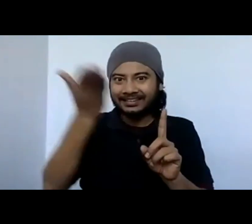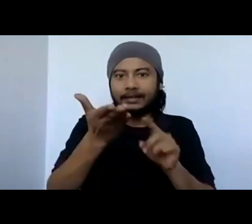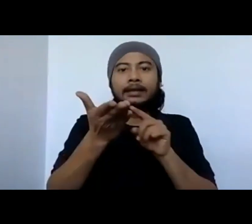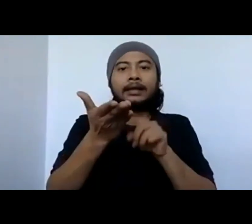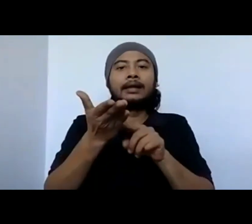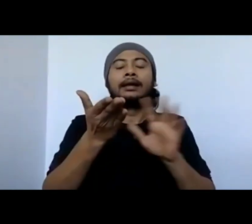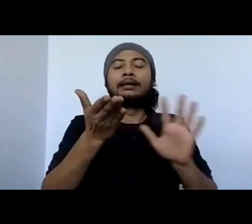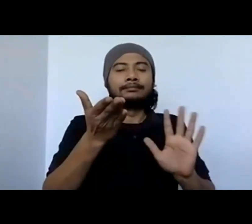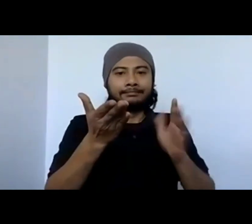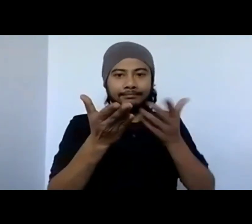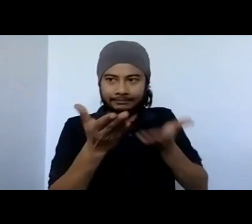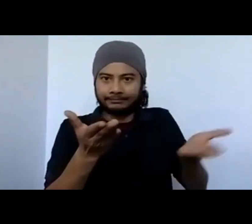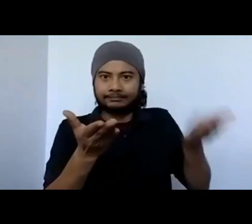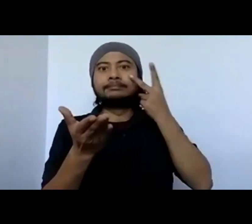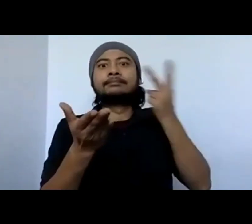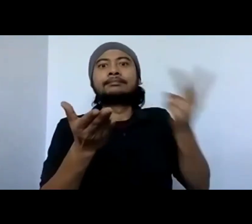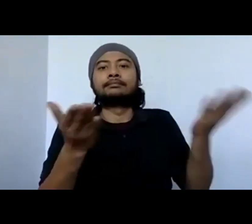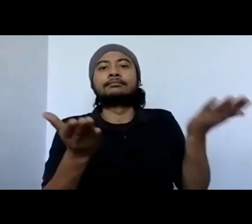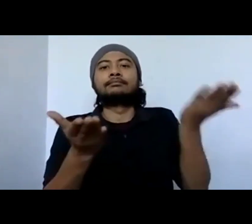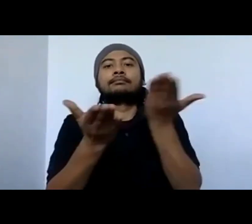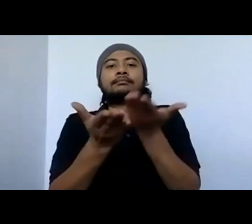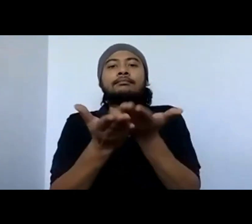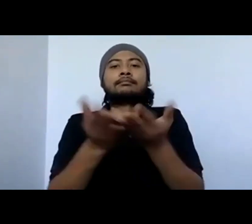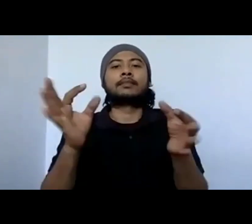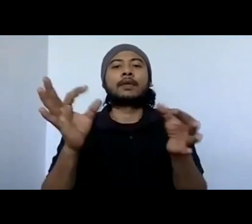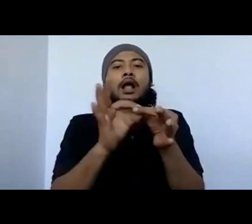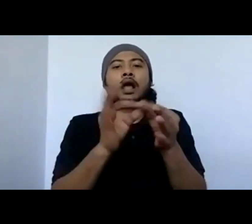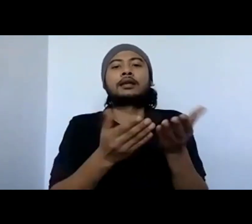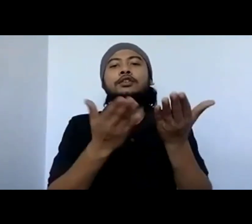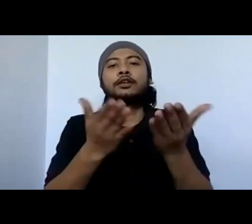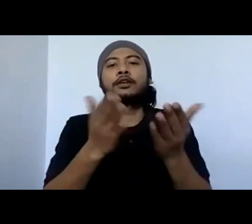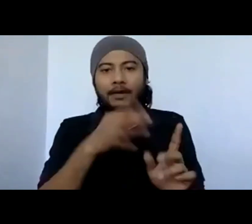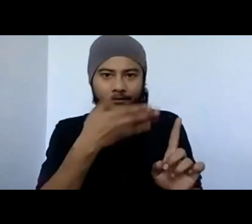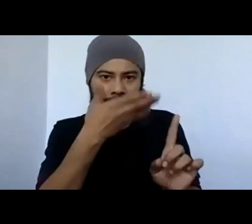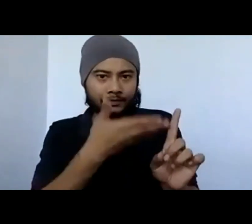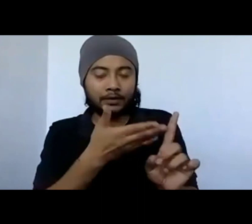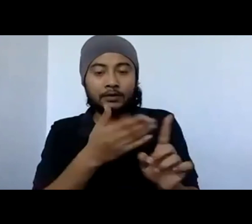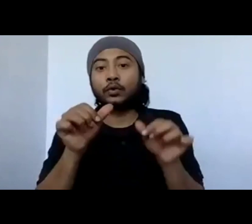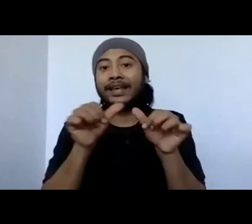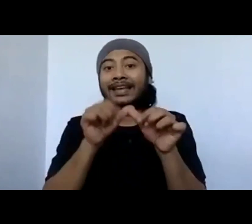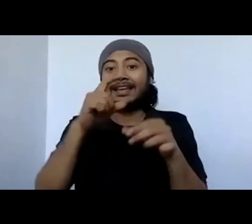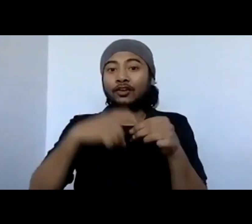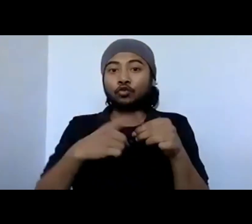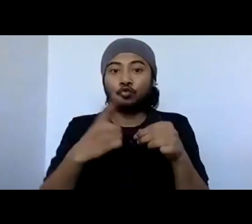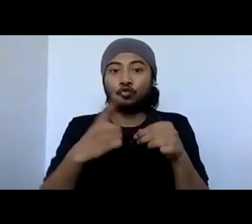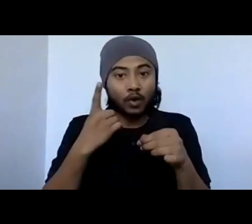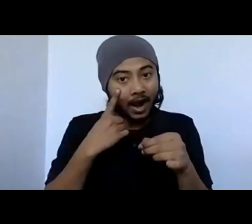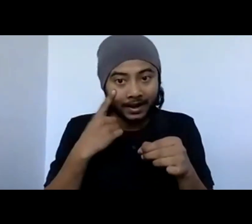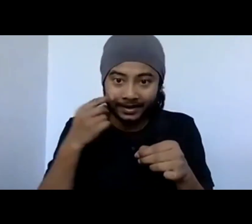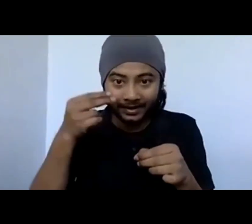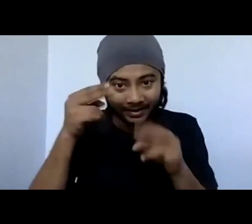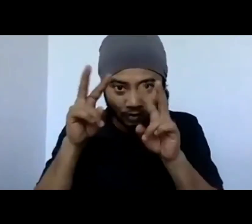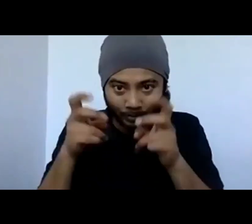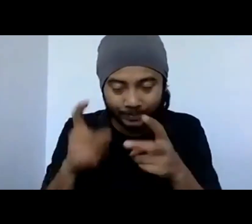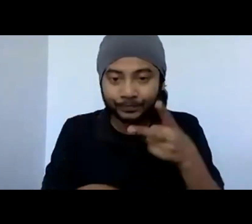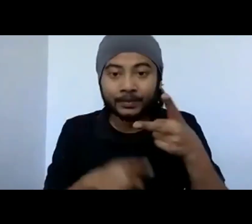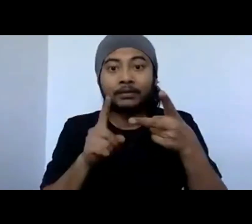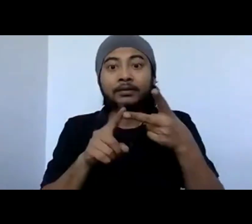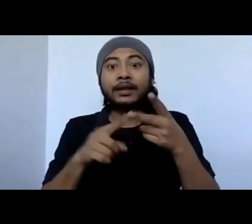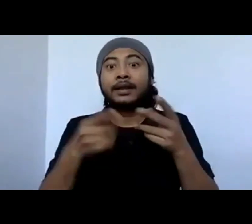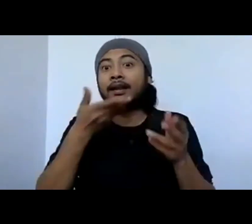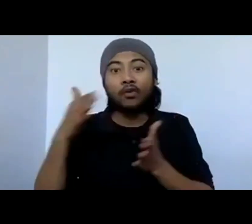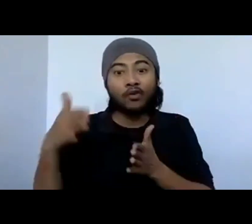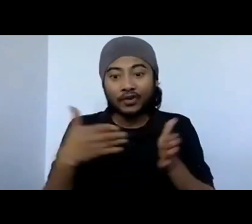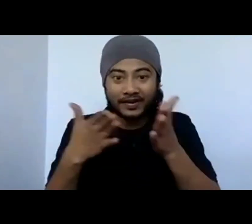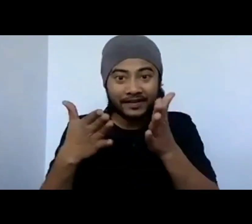So as I speak about you, as I just spoke about the air quality index, I spoke about the river. These are all about environmental impact,